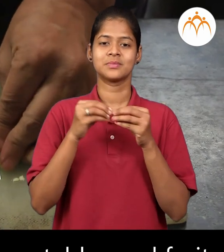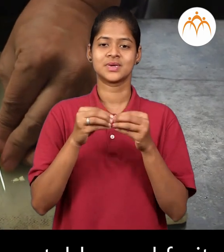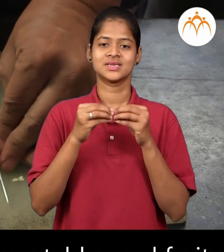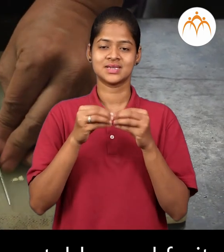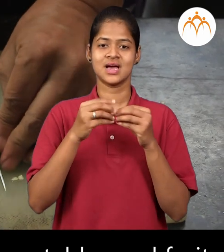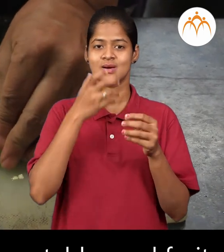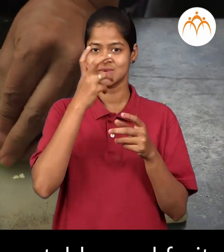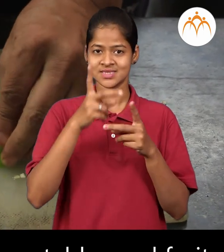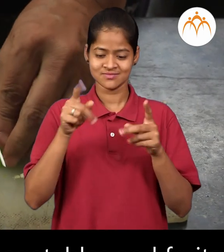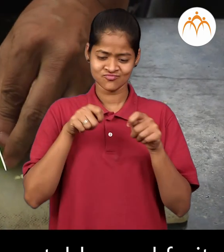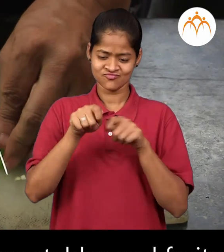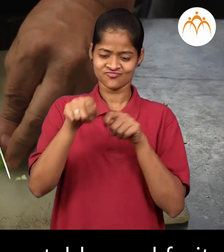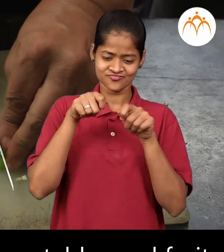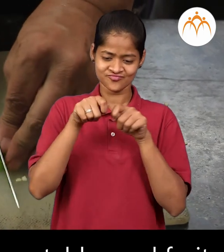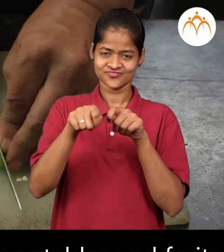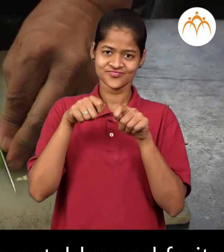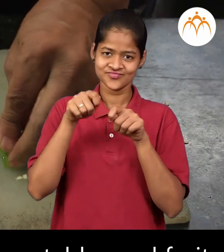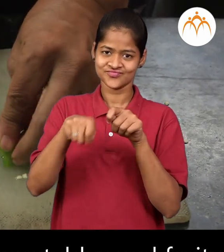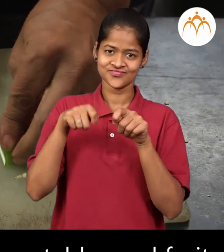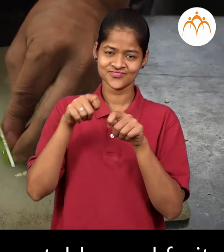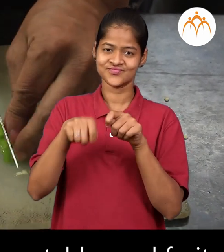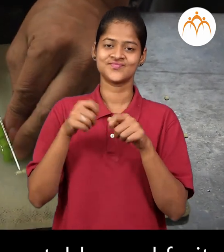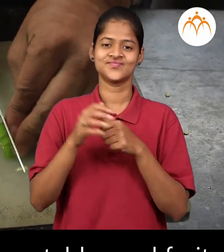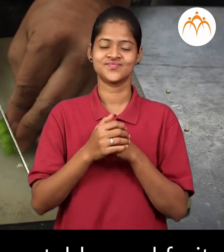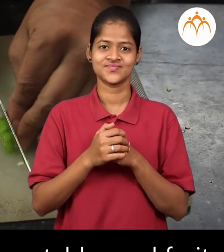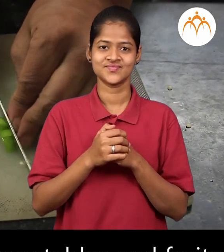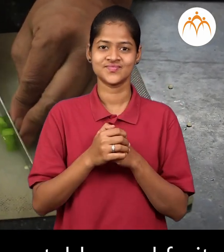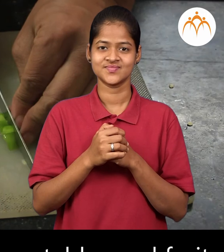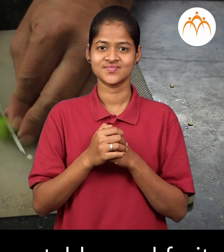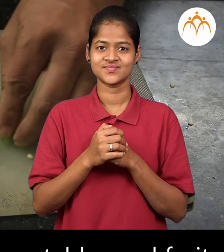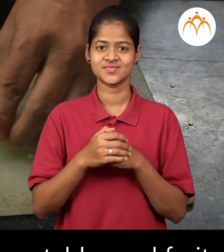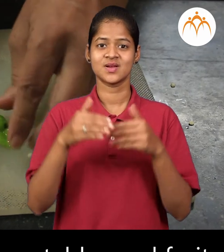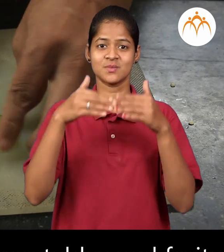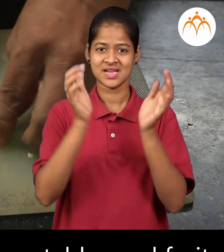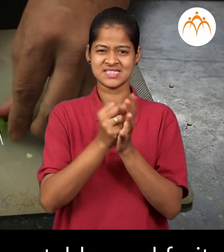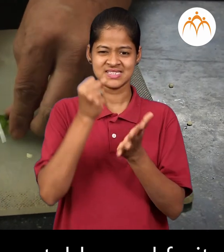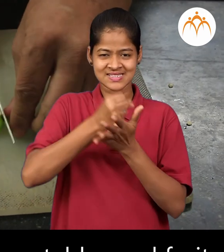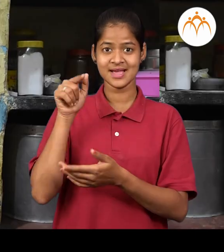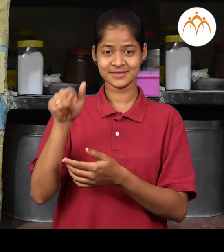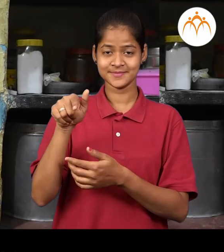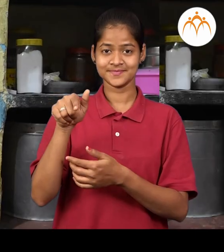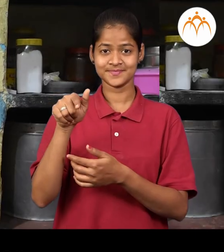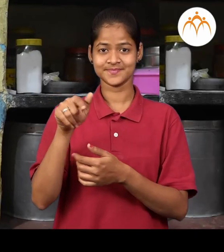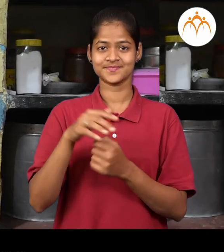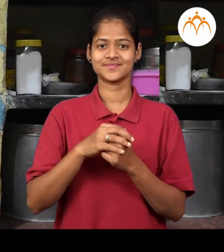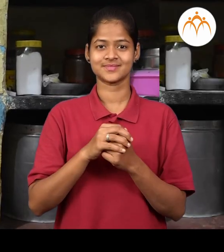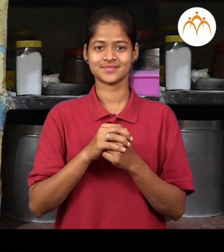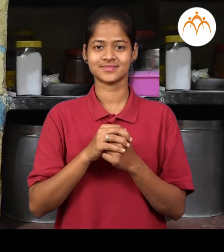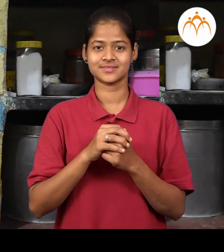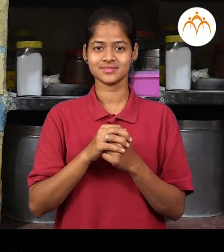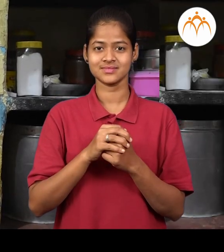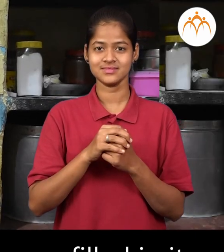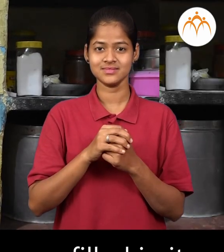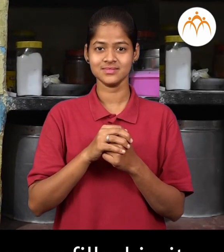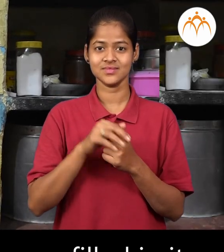used for cutting vegetables and fruits cylinder cylinder